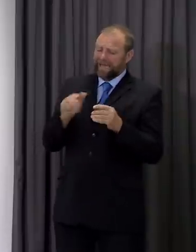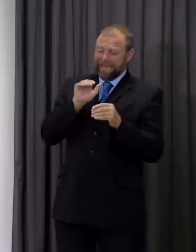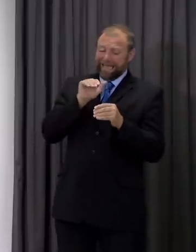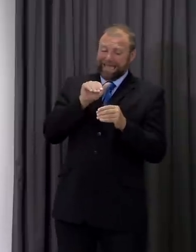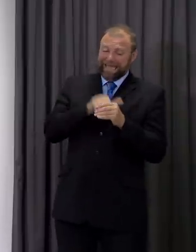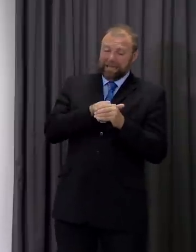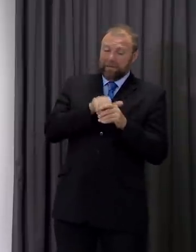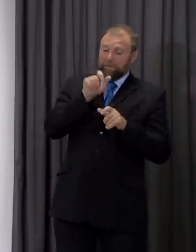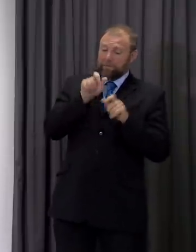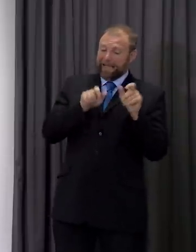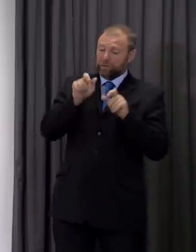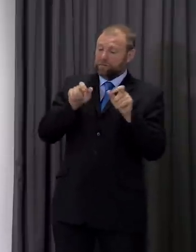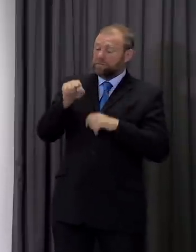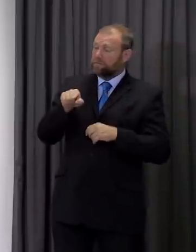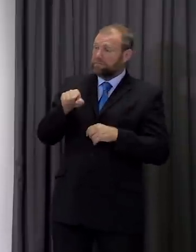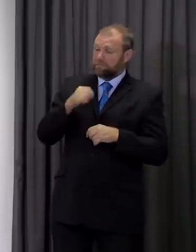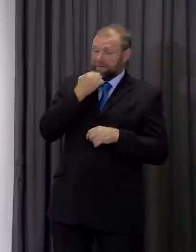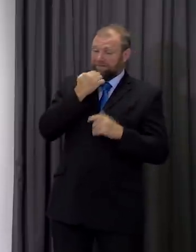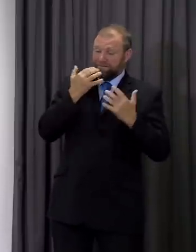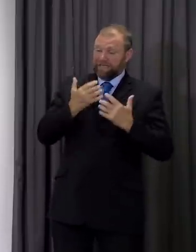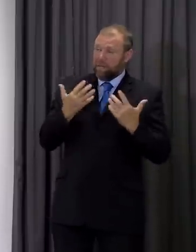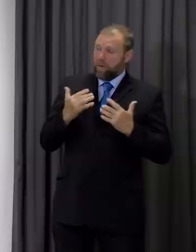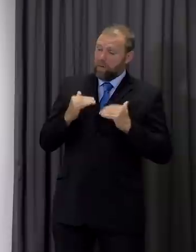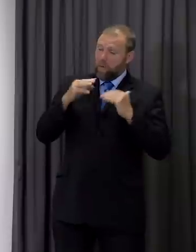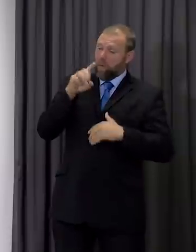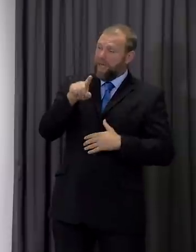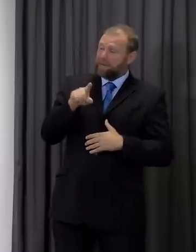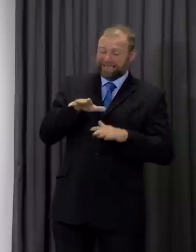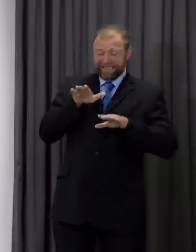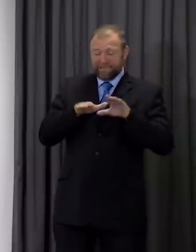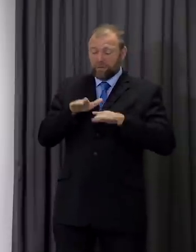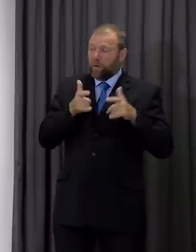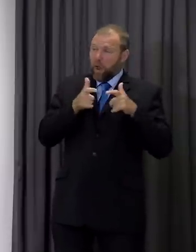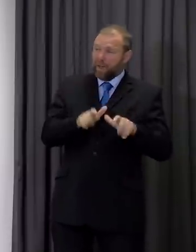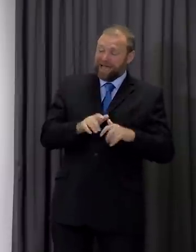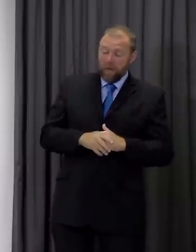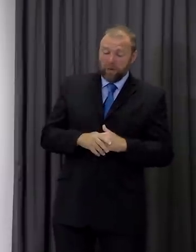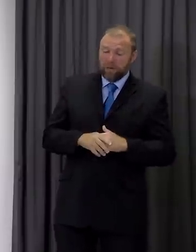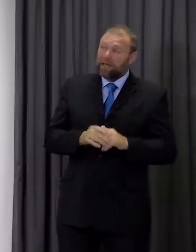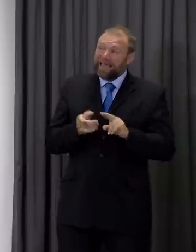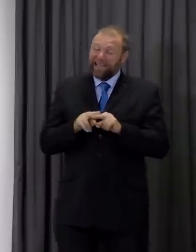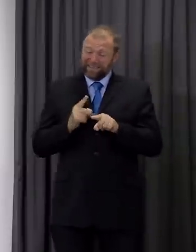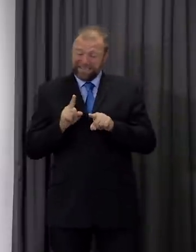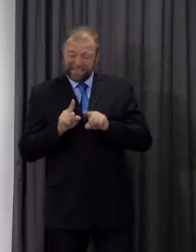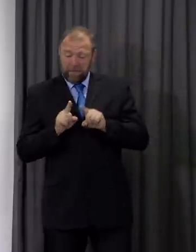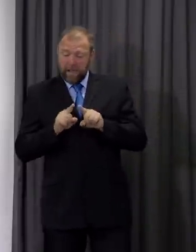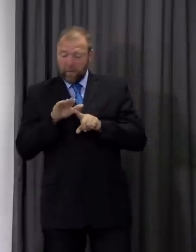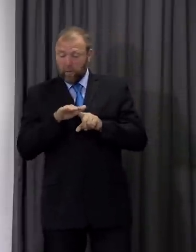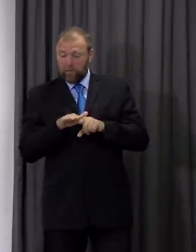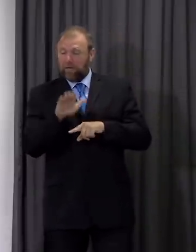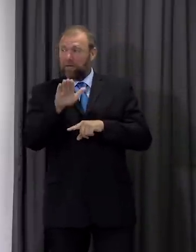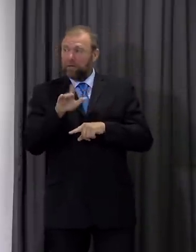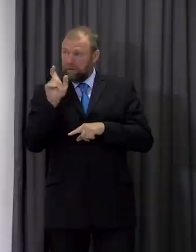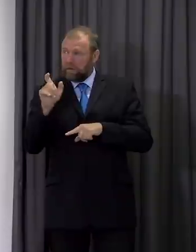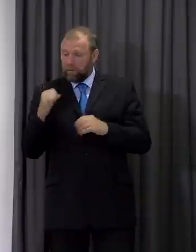are similar as it was when March time began and a month later as we only hit our peak if there is a similar quick rise can you guarantee the country to quit and work